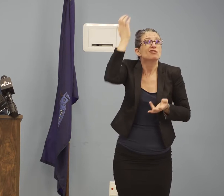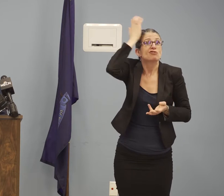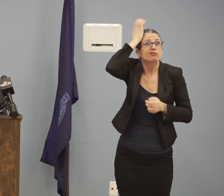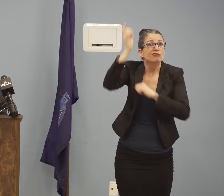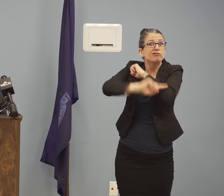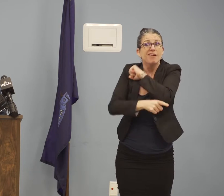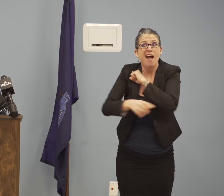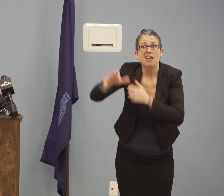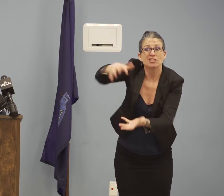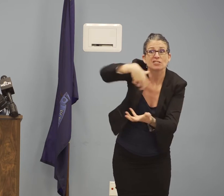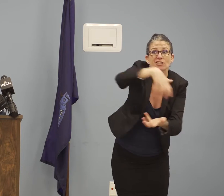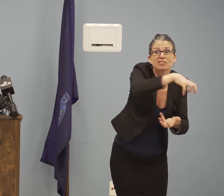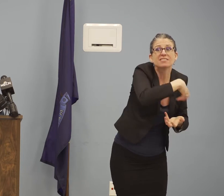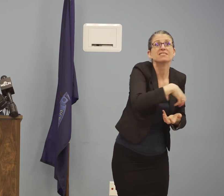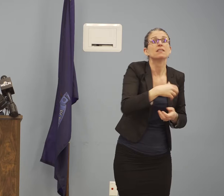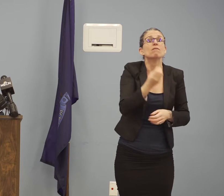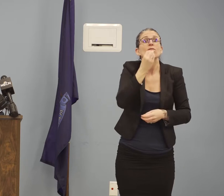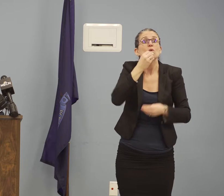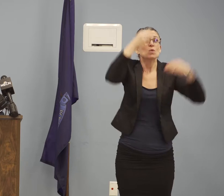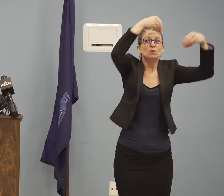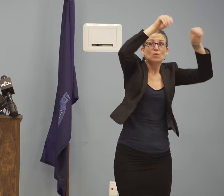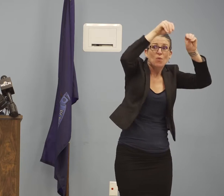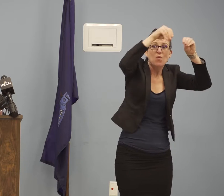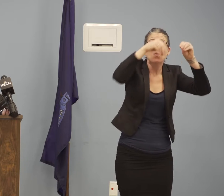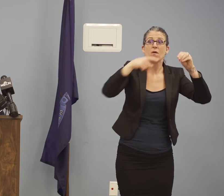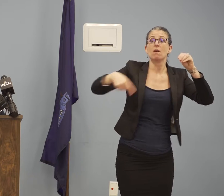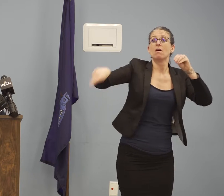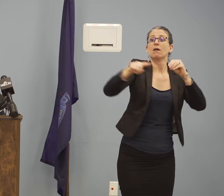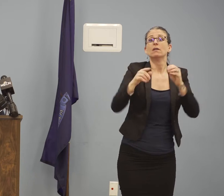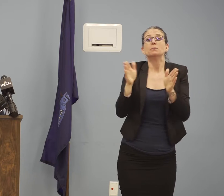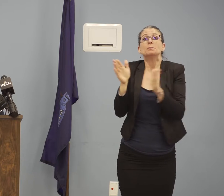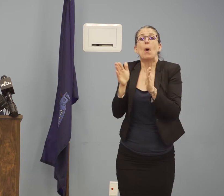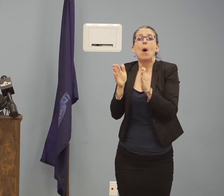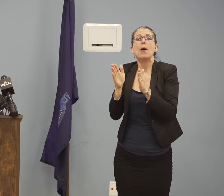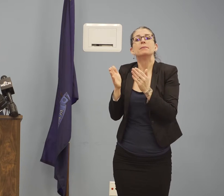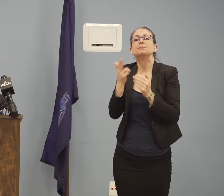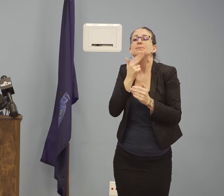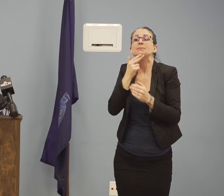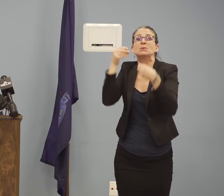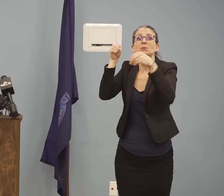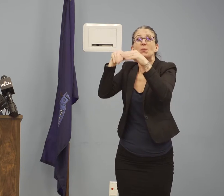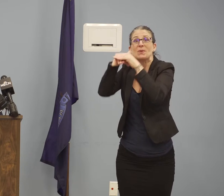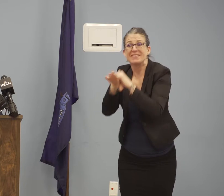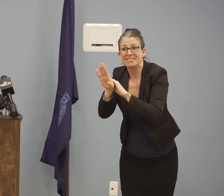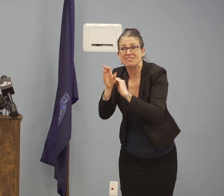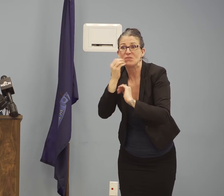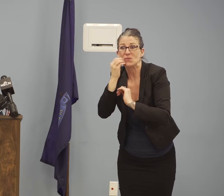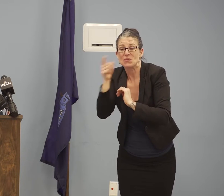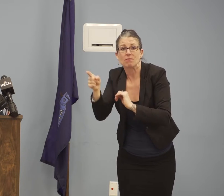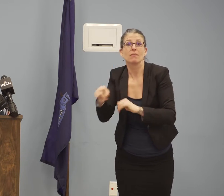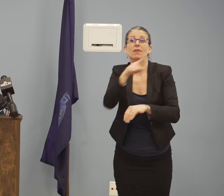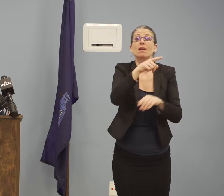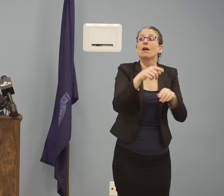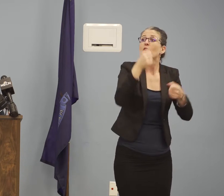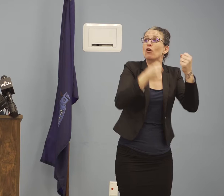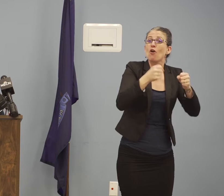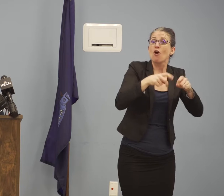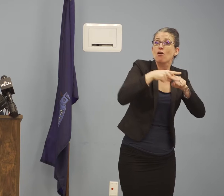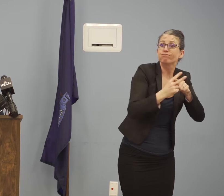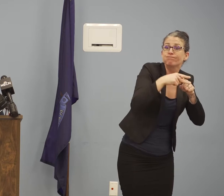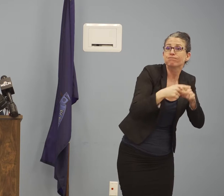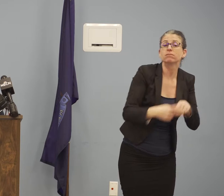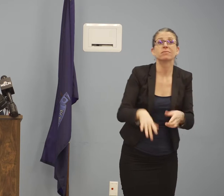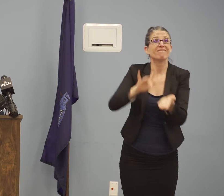goods, convenience stores, home repair and hardware, auto repair, pharmacy, other medical facilities,